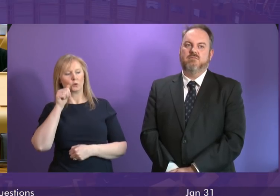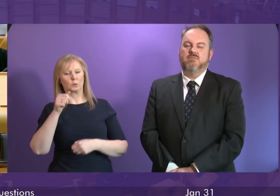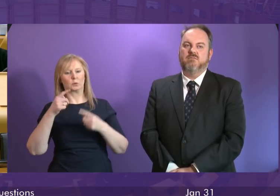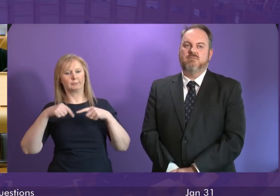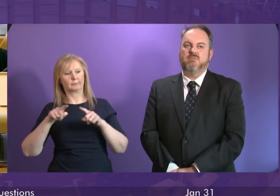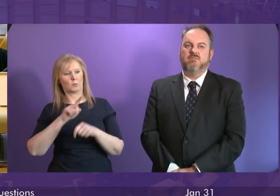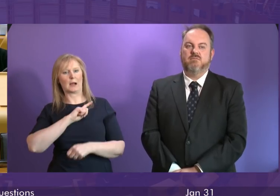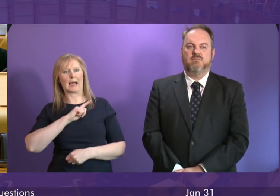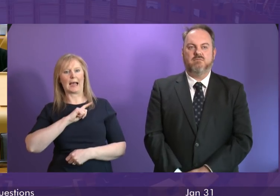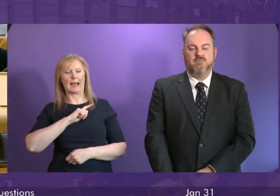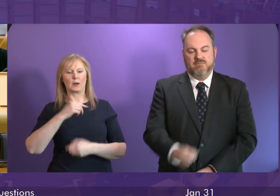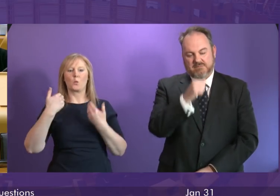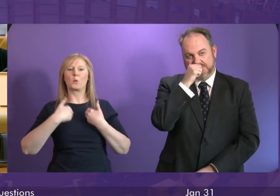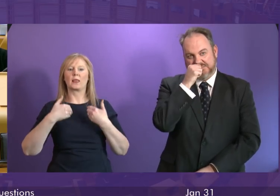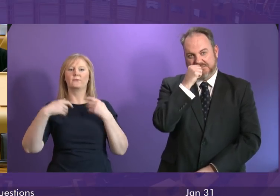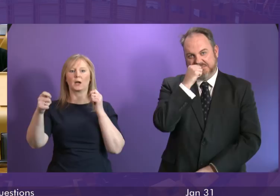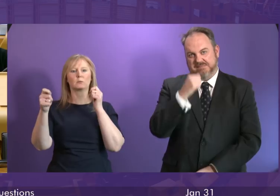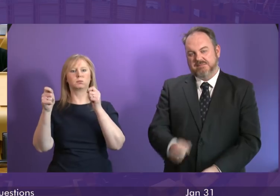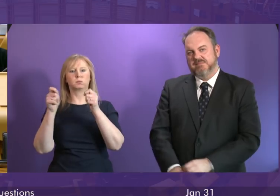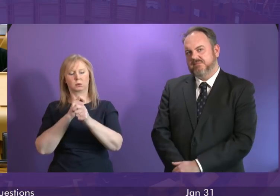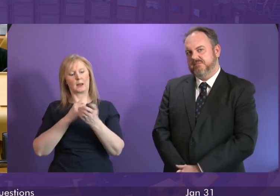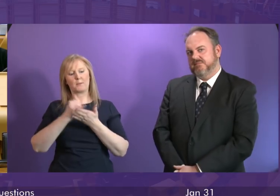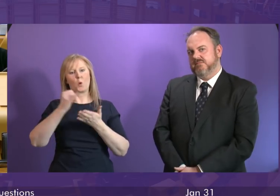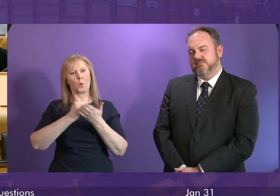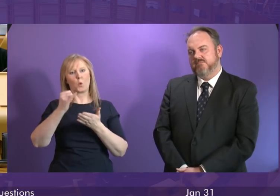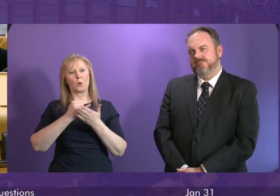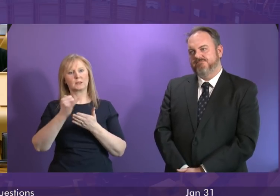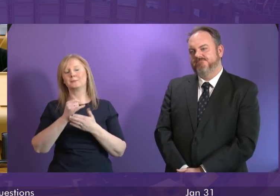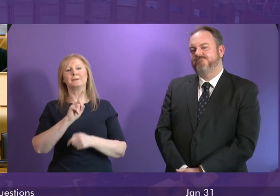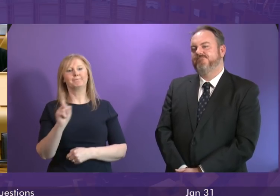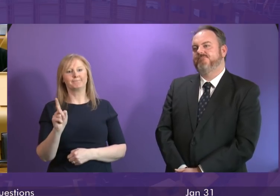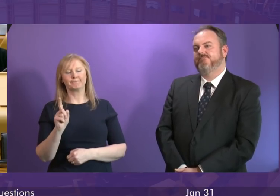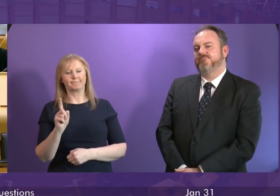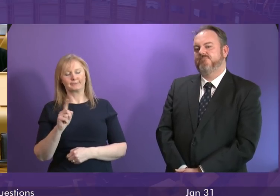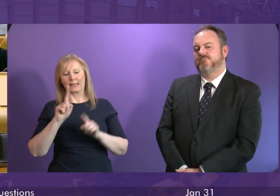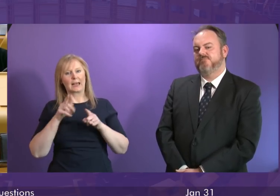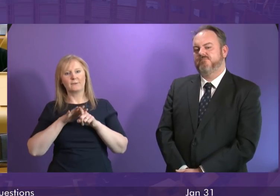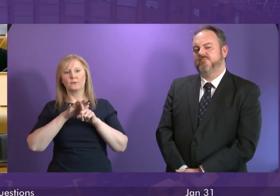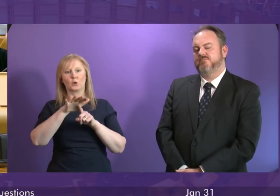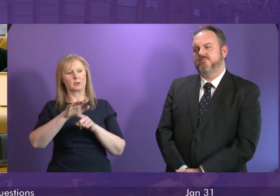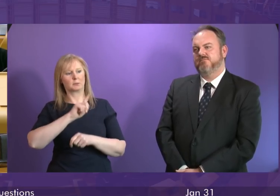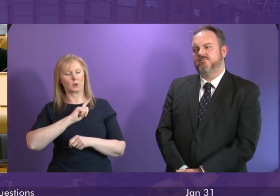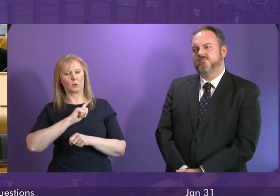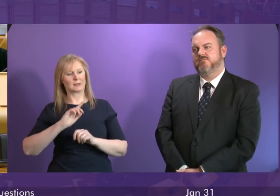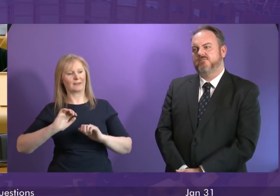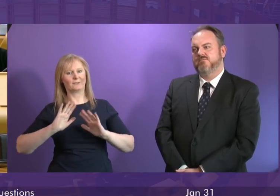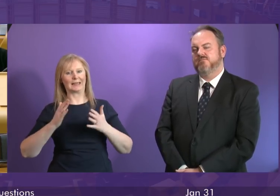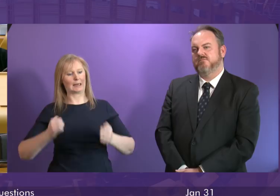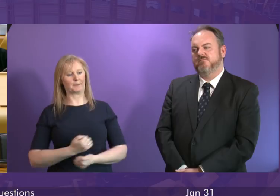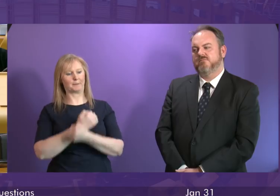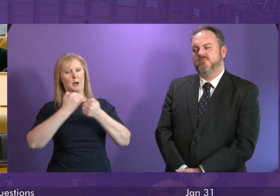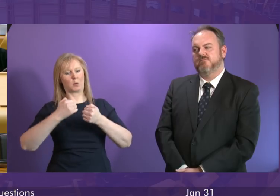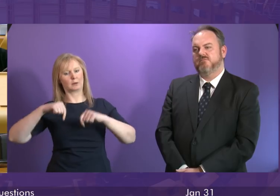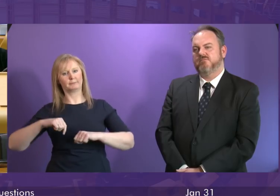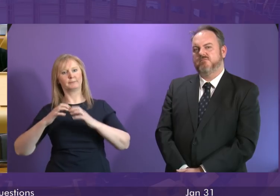down to changes in welfare changes that I oppose but do not have the ability to influence because we don't have power in this